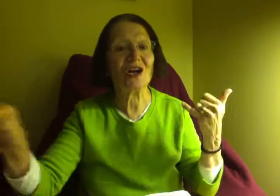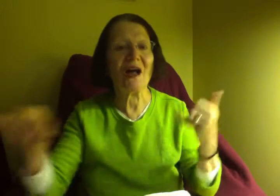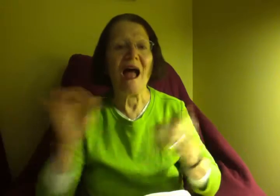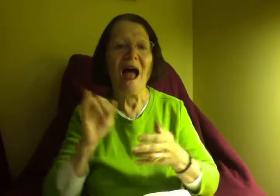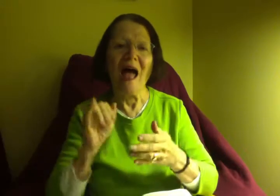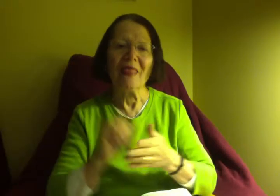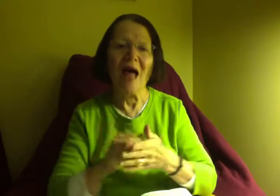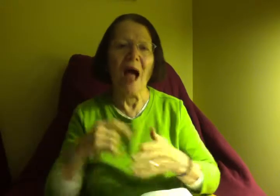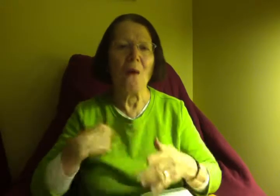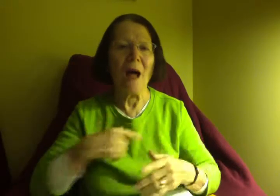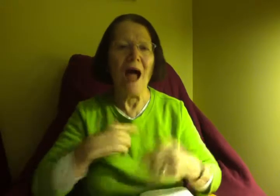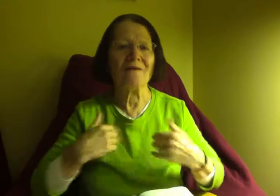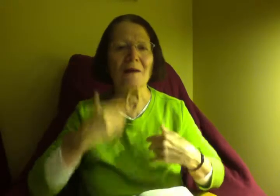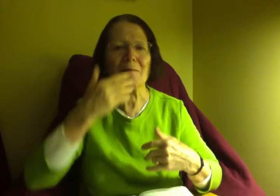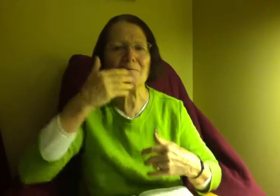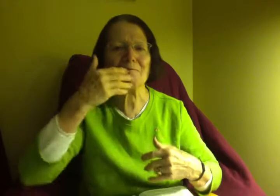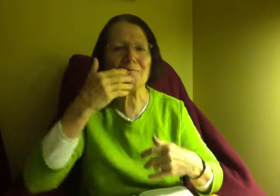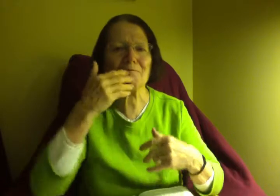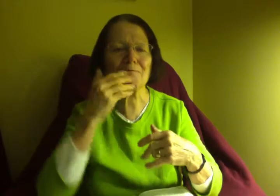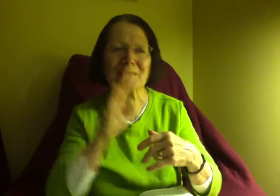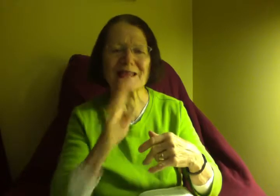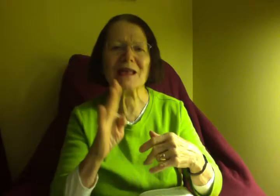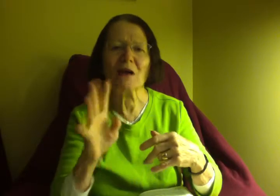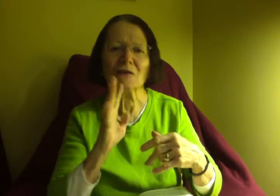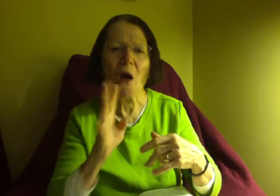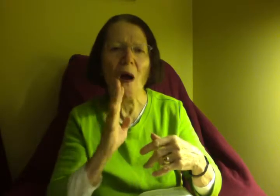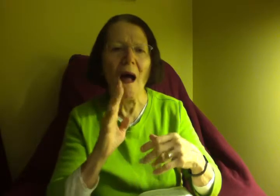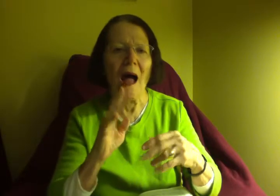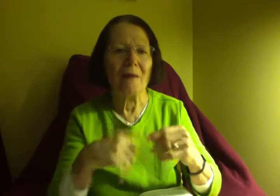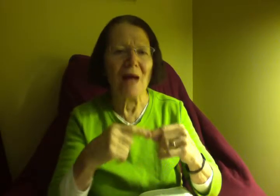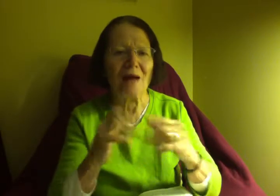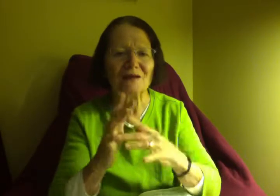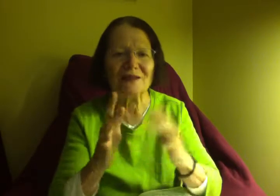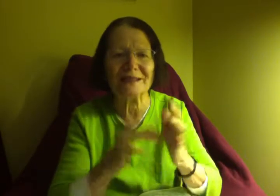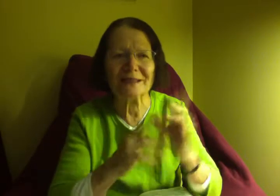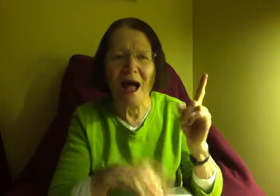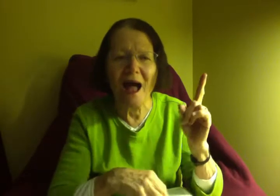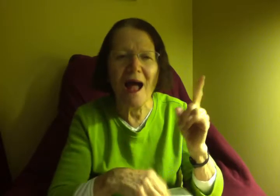Dad, I would pay for that to be the child,